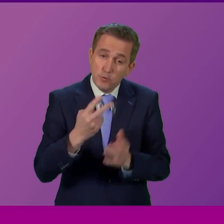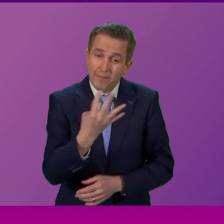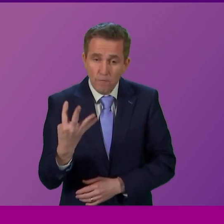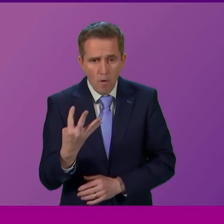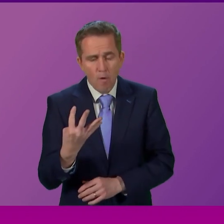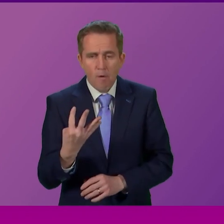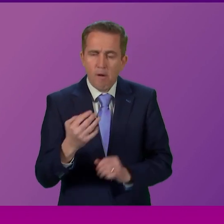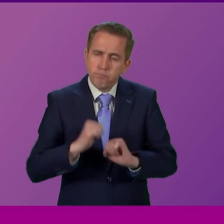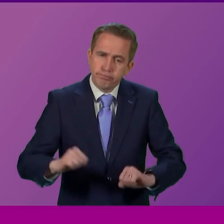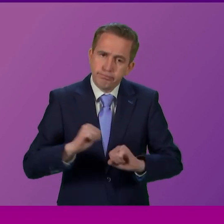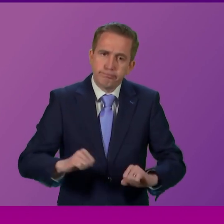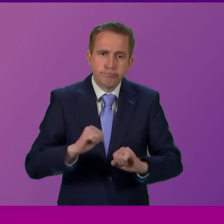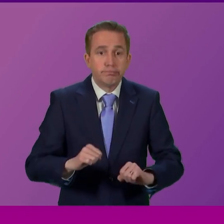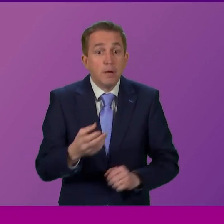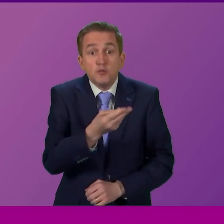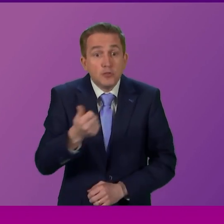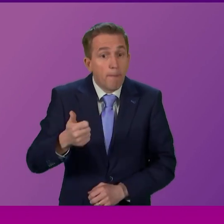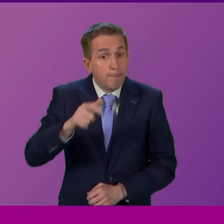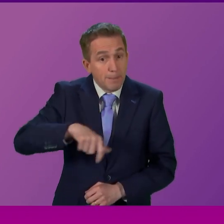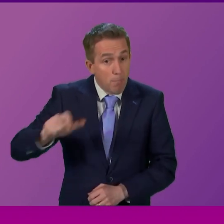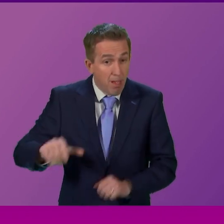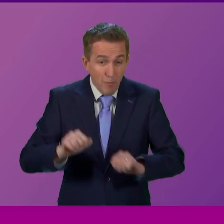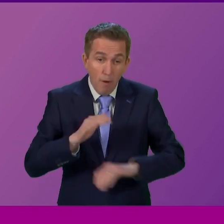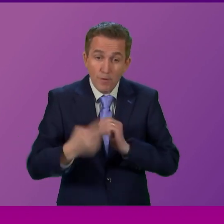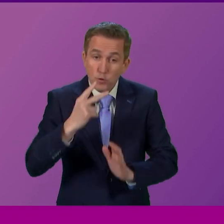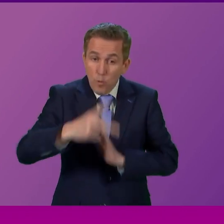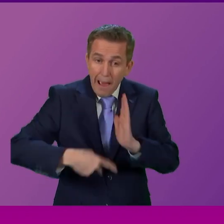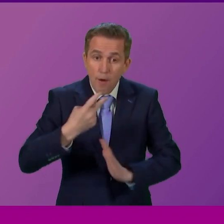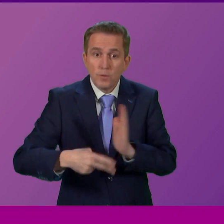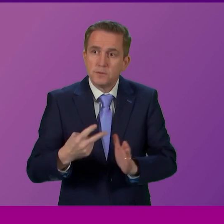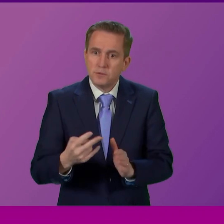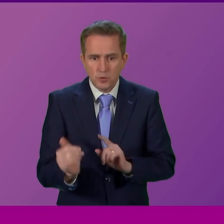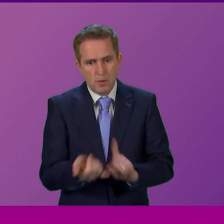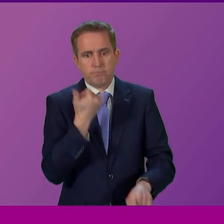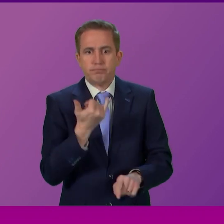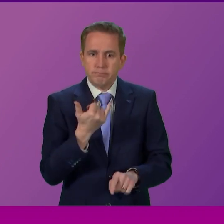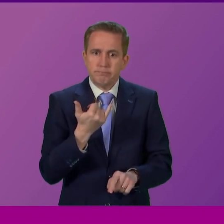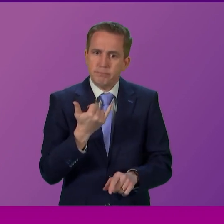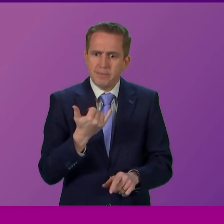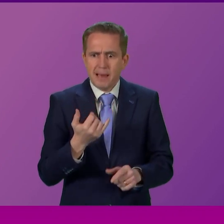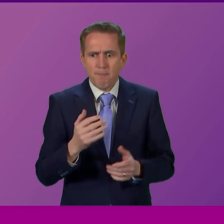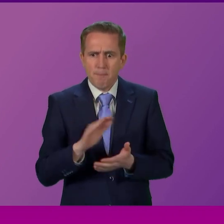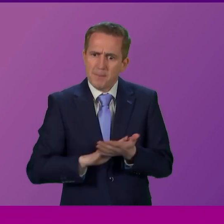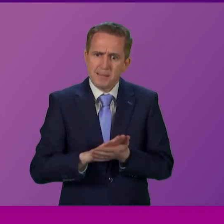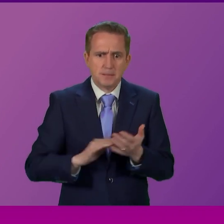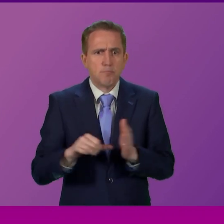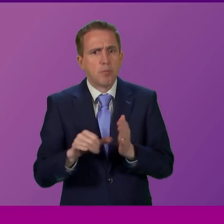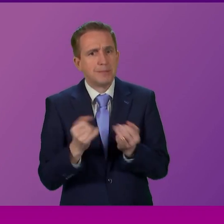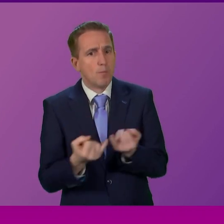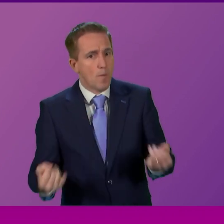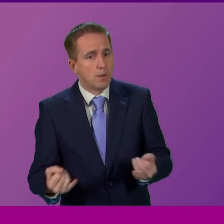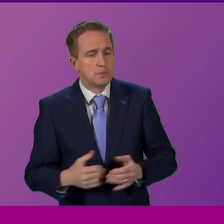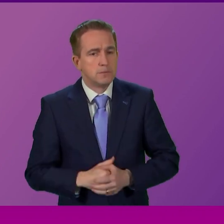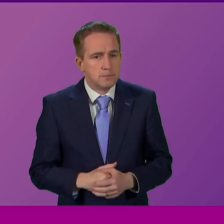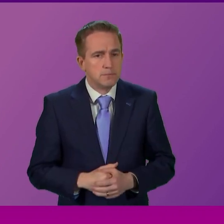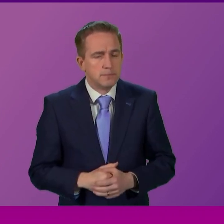and sometimes I've had examples of people waiting two hours and more to try and get the phone answered which leads to additional problems of course people still have other